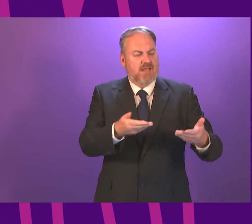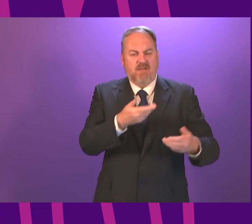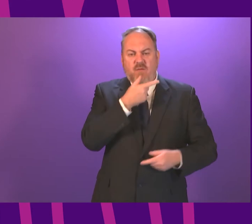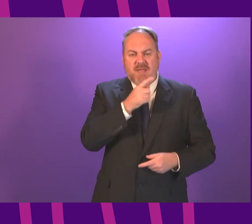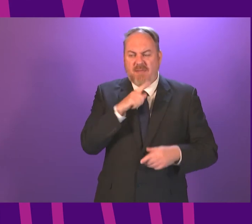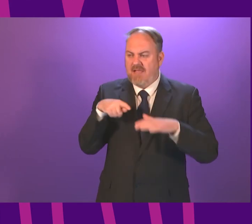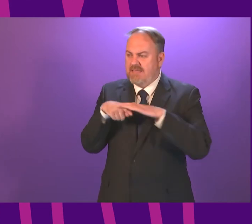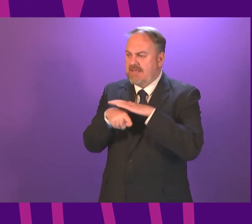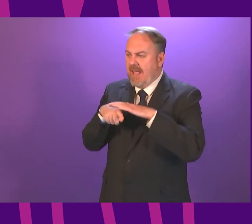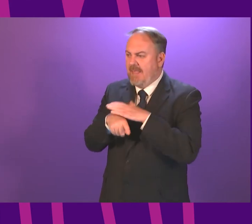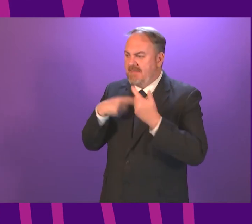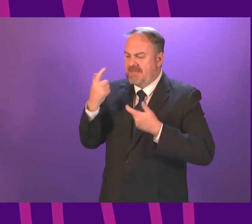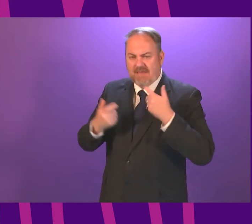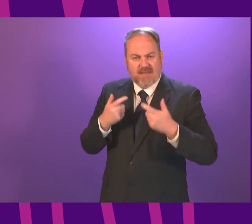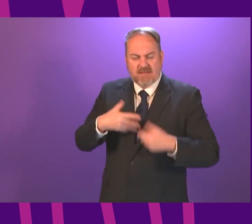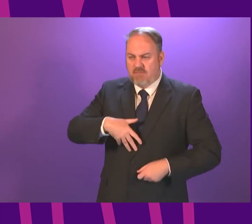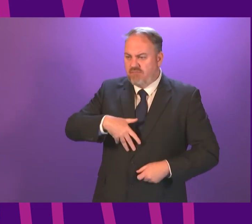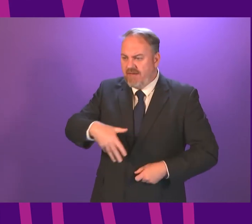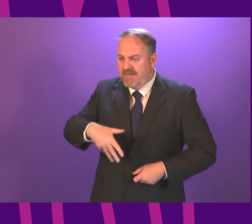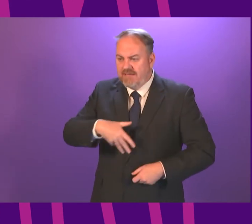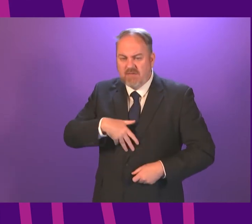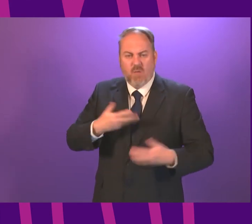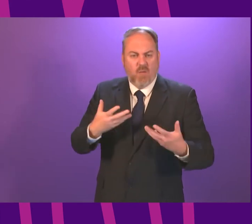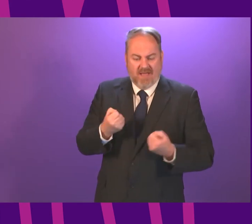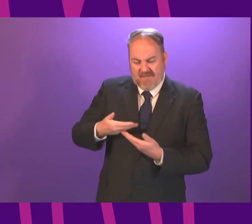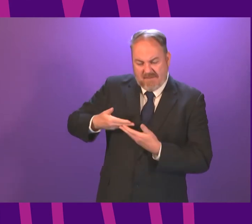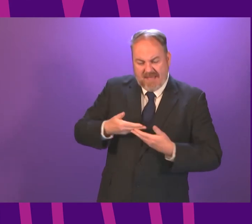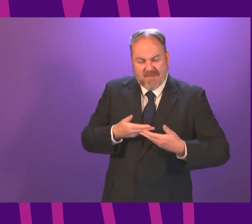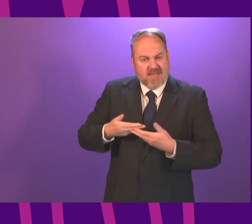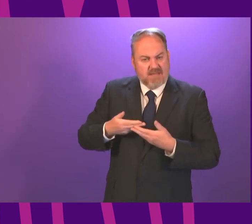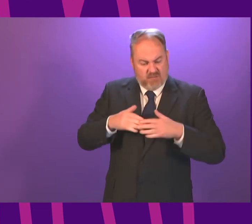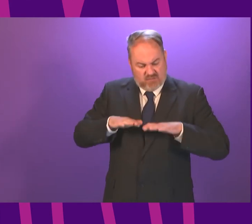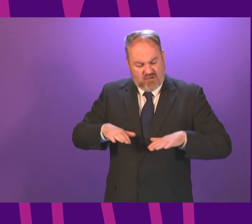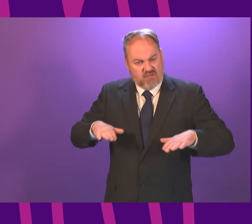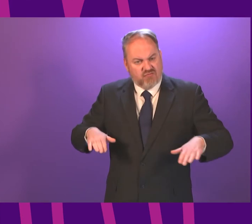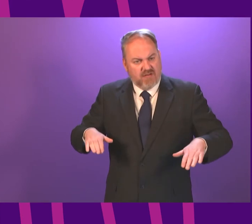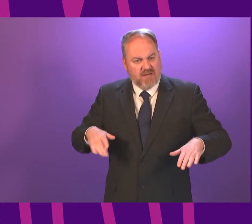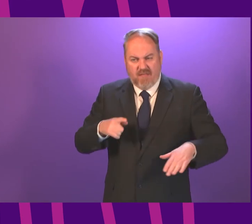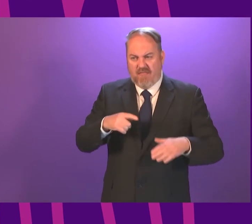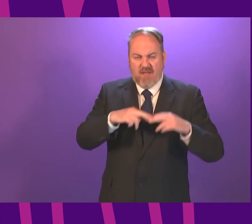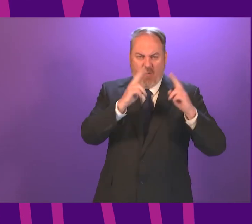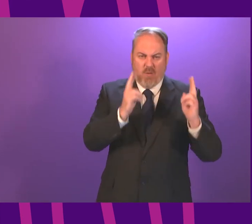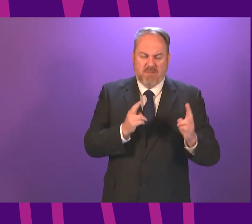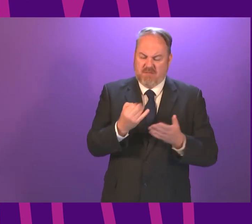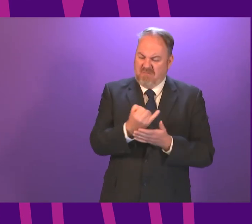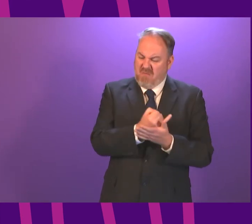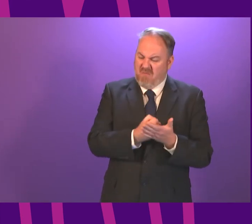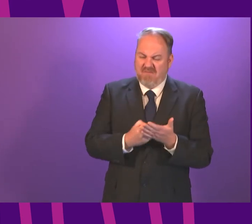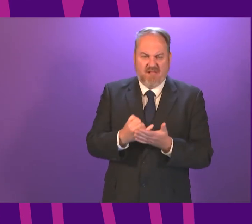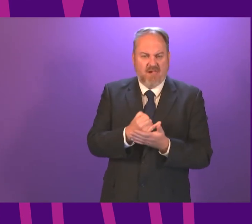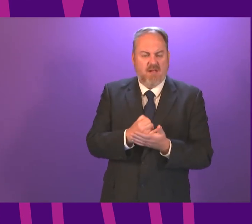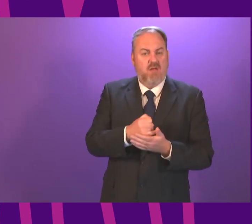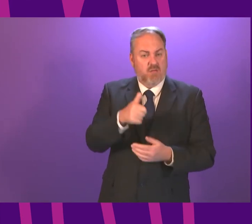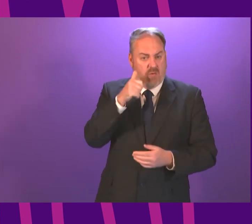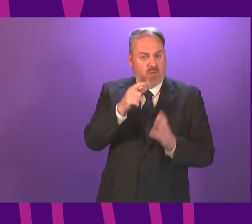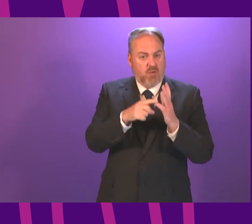asylum seekers who are pregnant or who have babies and toddlers? Does she agree that the rights set out in the UN Convention